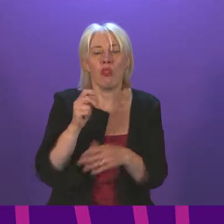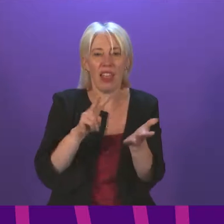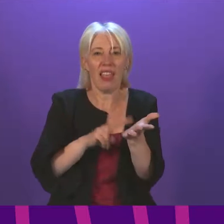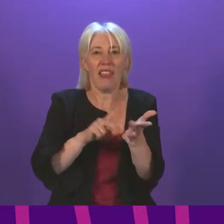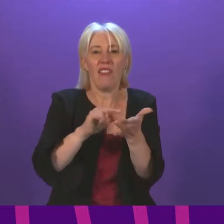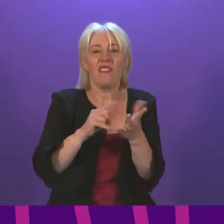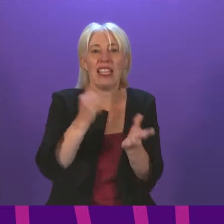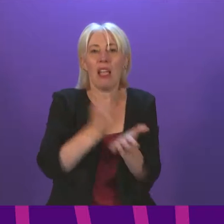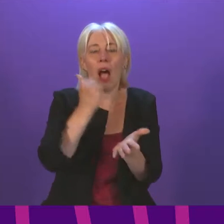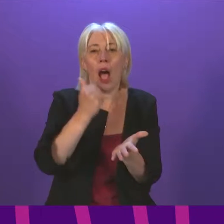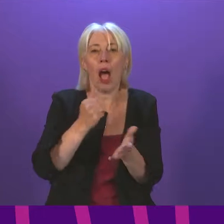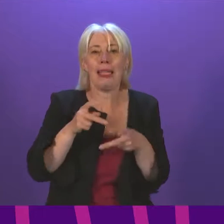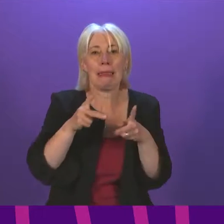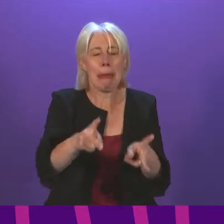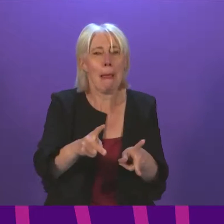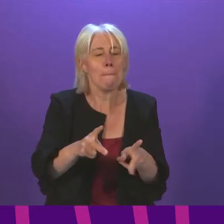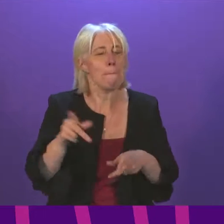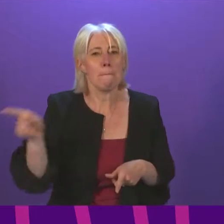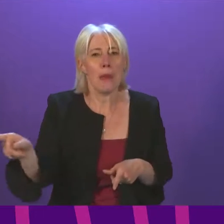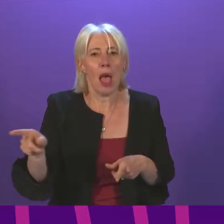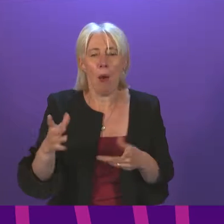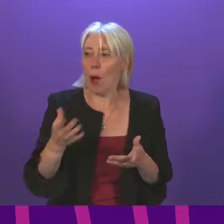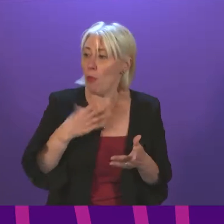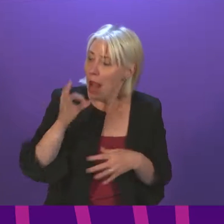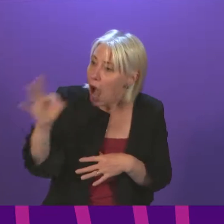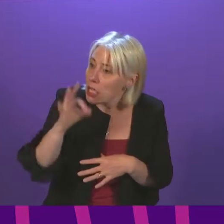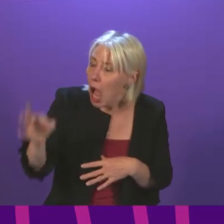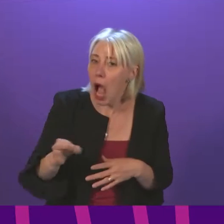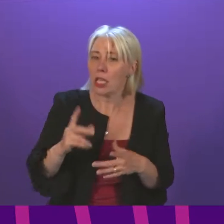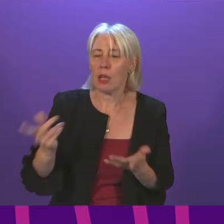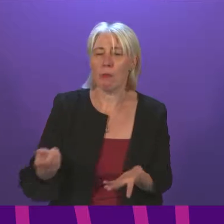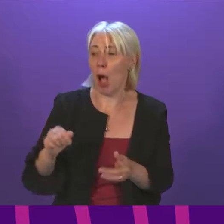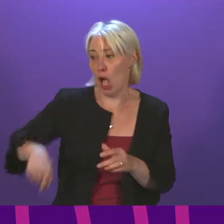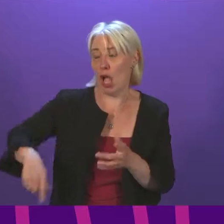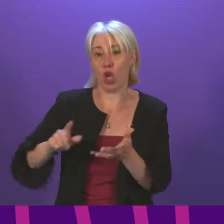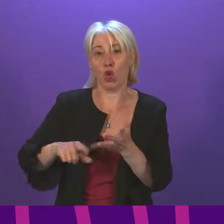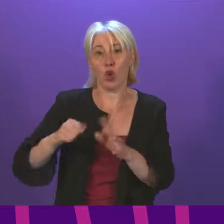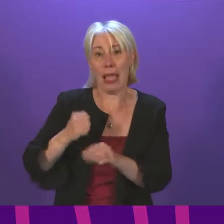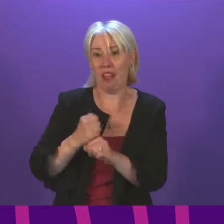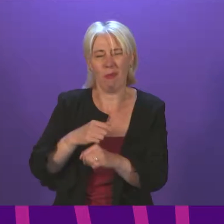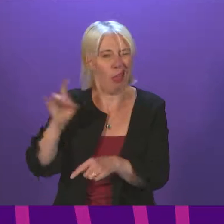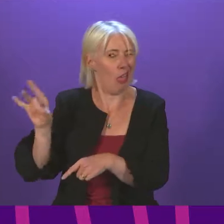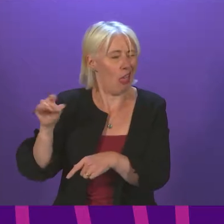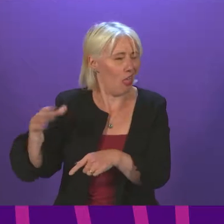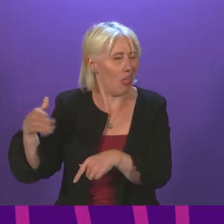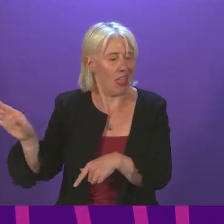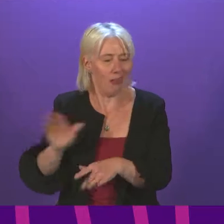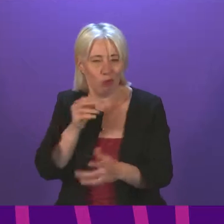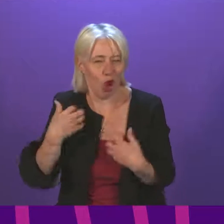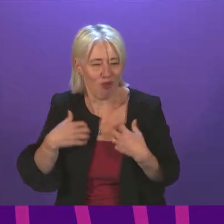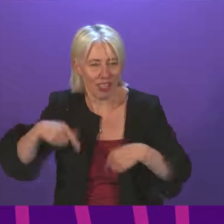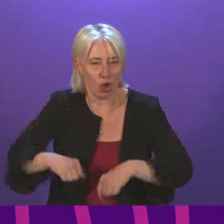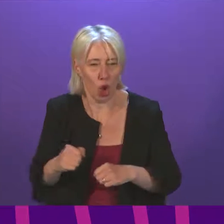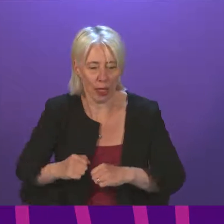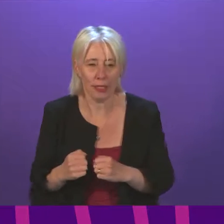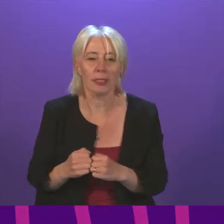in which Scotland's interests are treated by the Tory Government in Westminster? The Secretary. The Presidy Officer, the